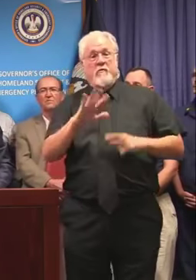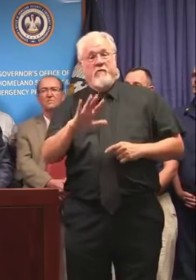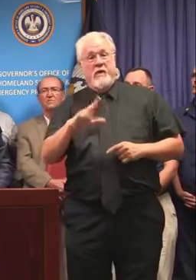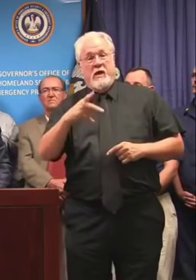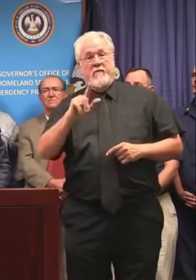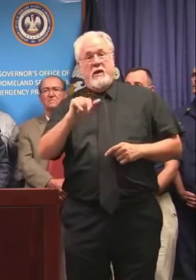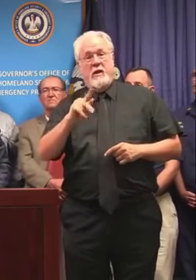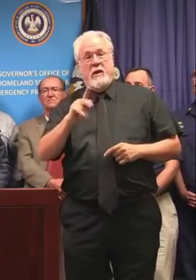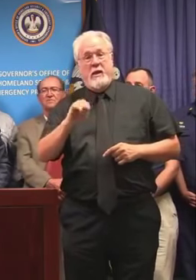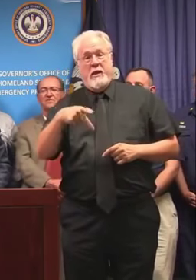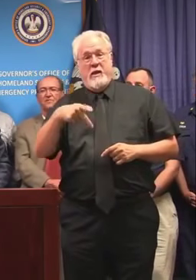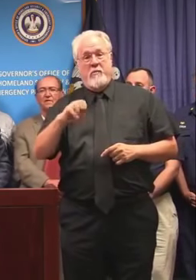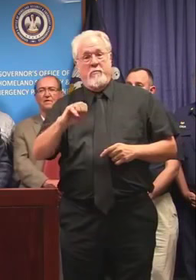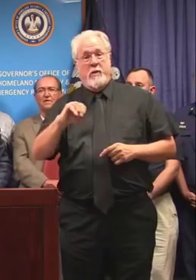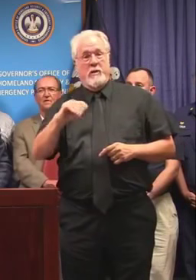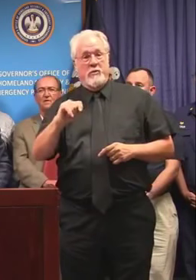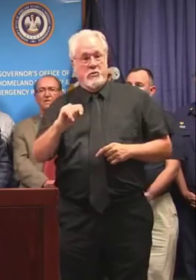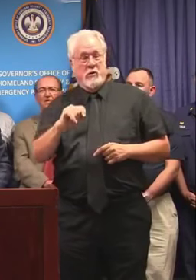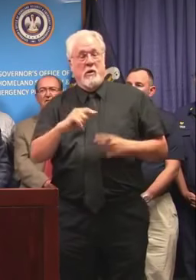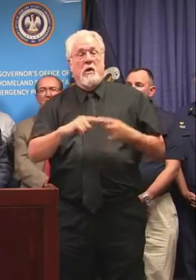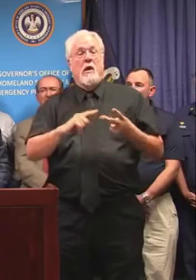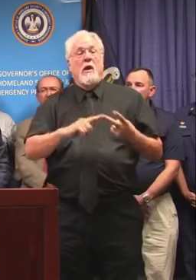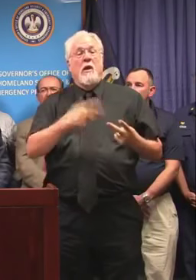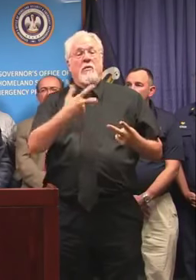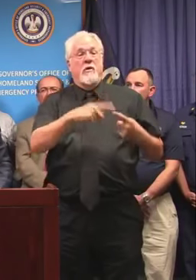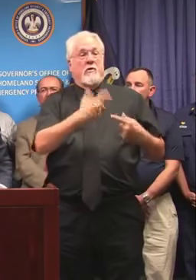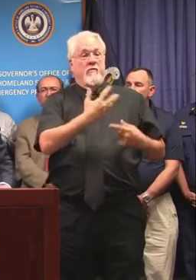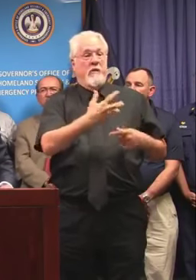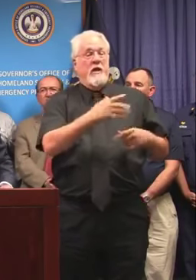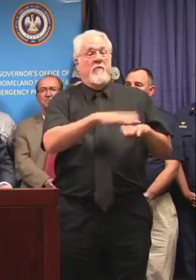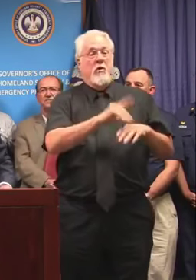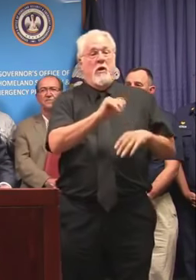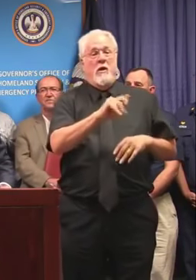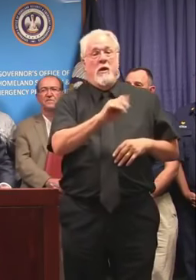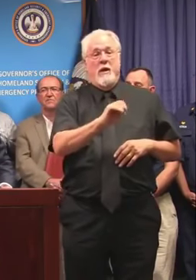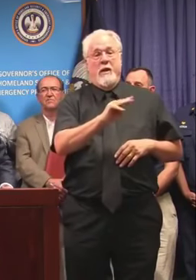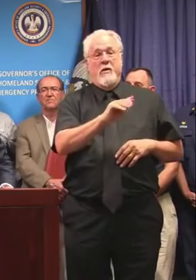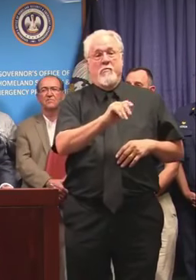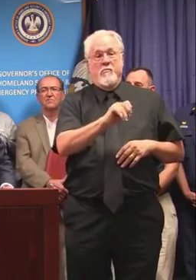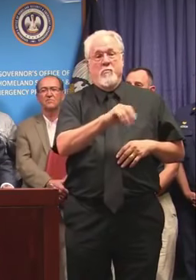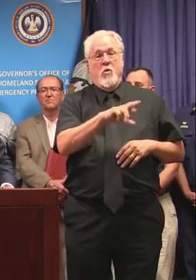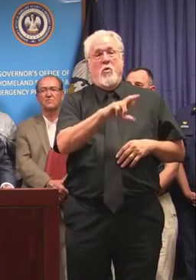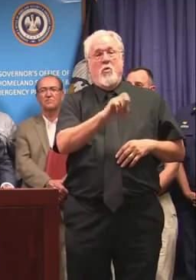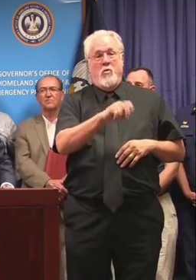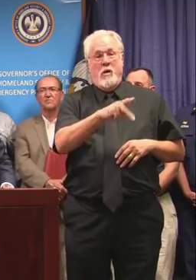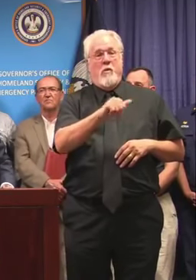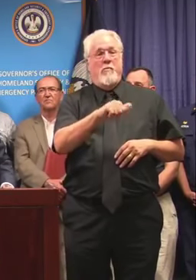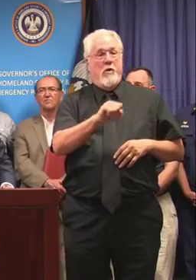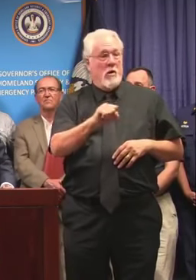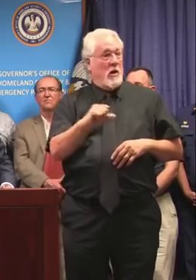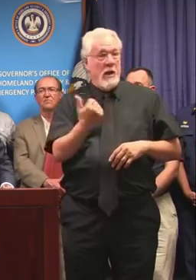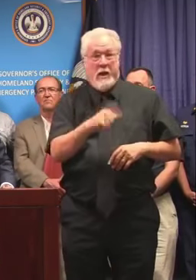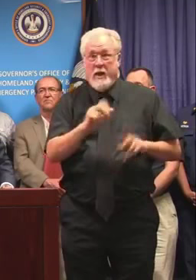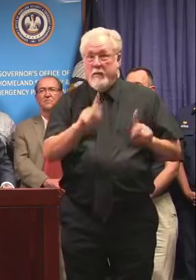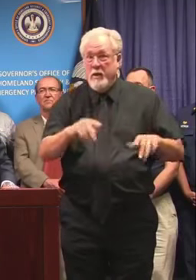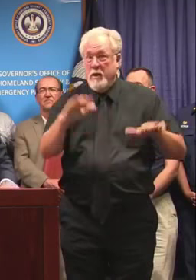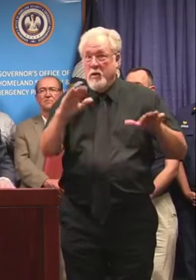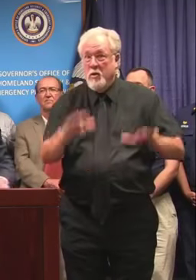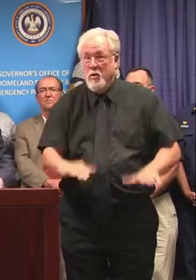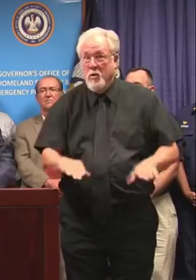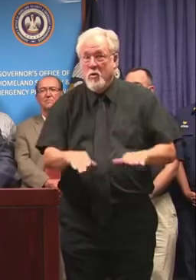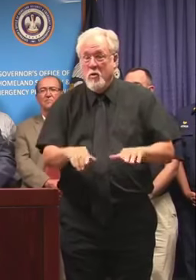to 3 feet along Lake Maurepau. And obviously, anyone in low-lying areas, anyone who